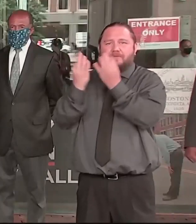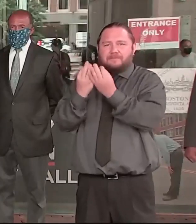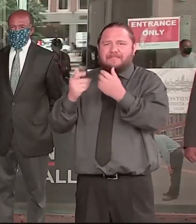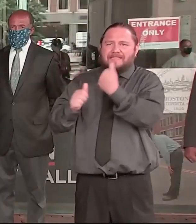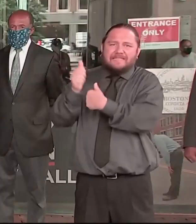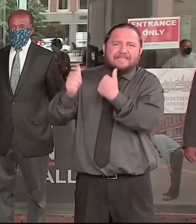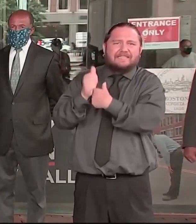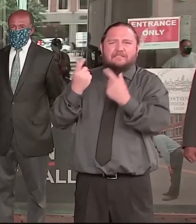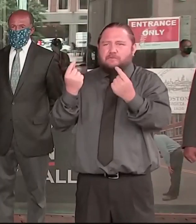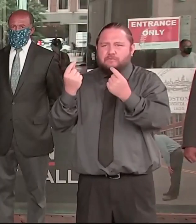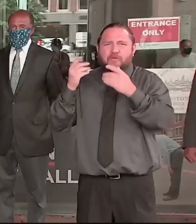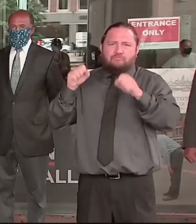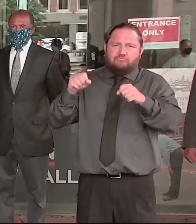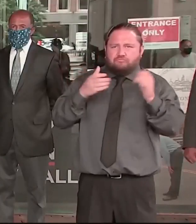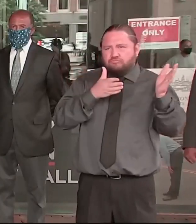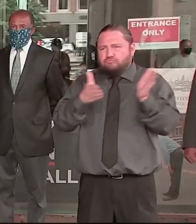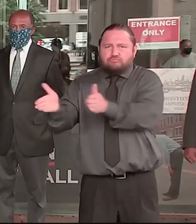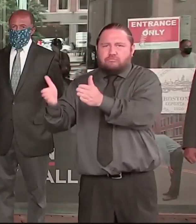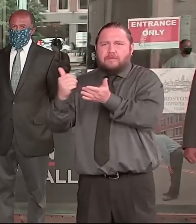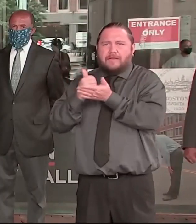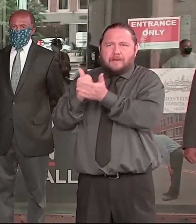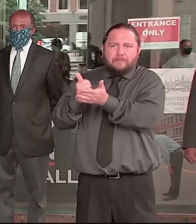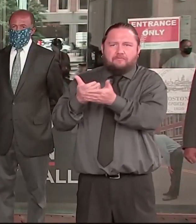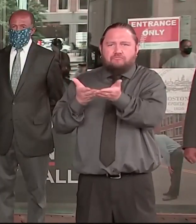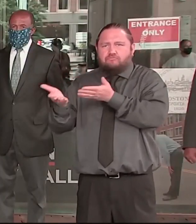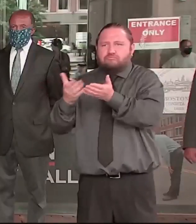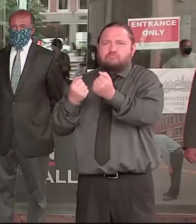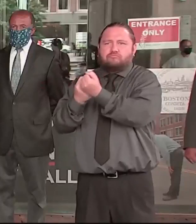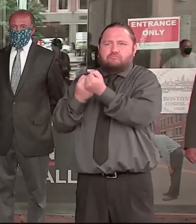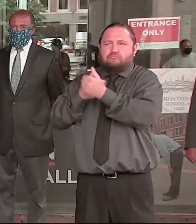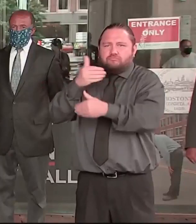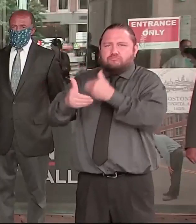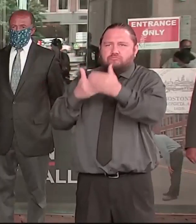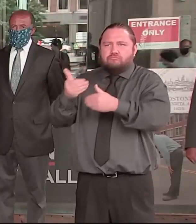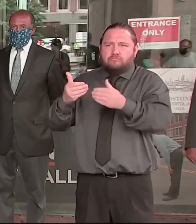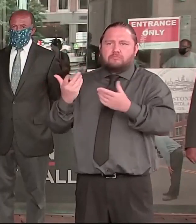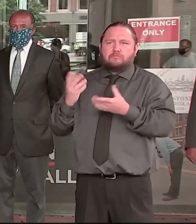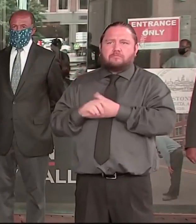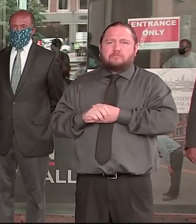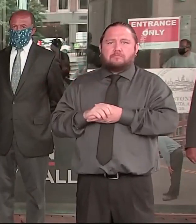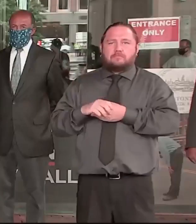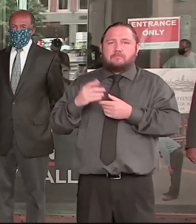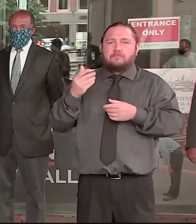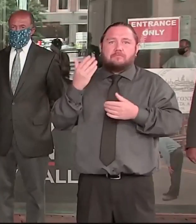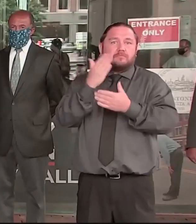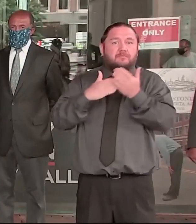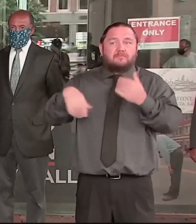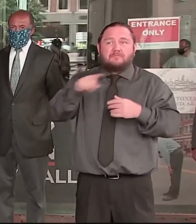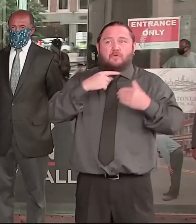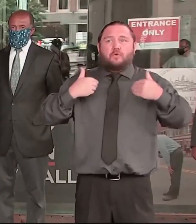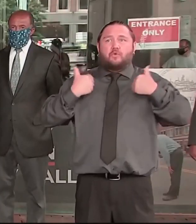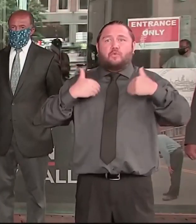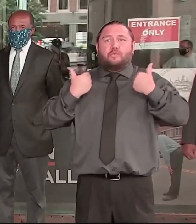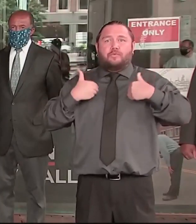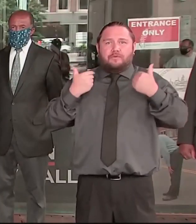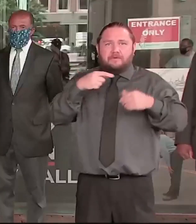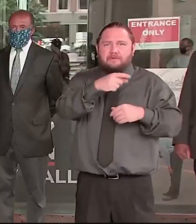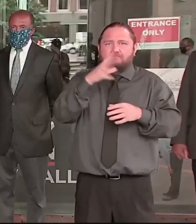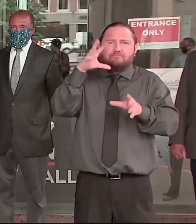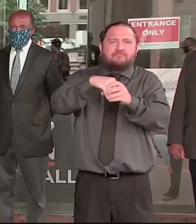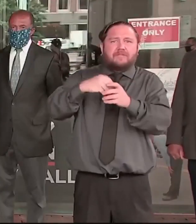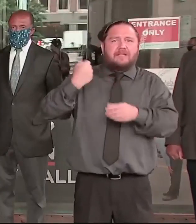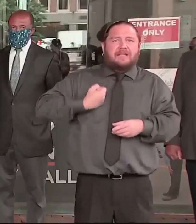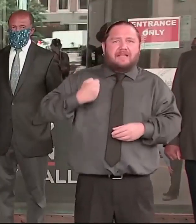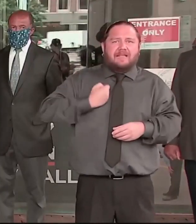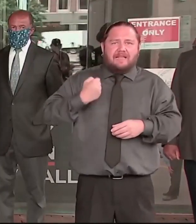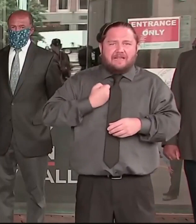They're essential partners in some of our most effective life-changing programs that we have here in the city. As